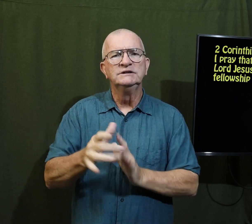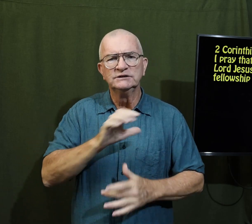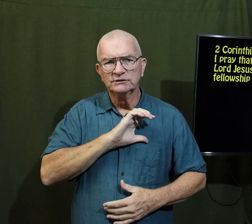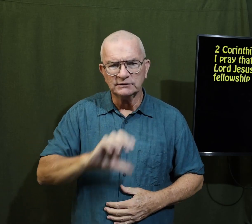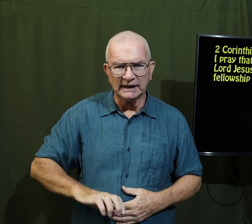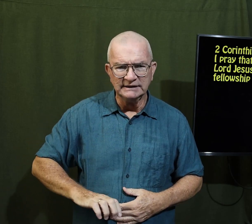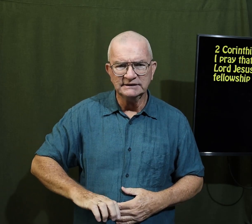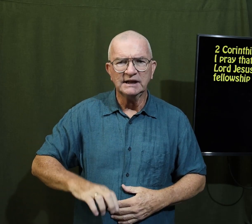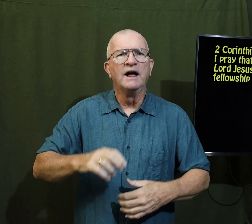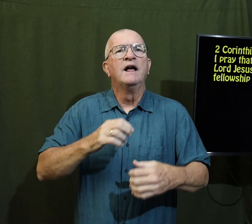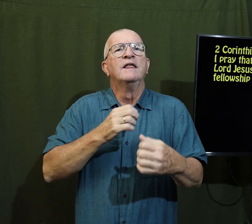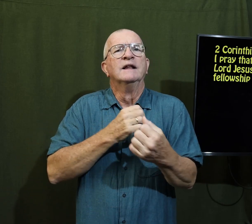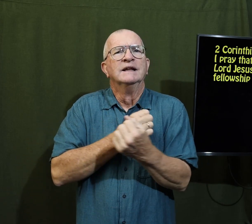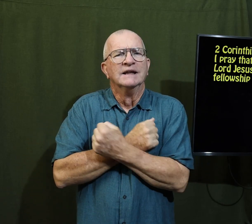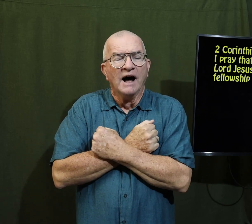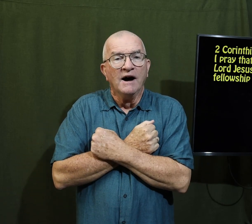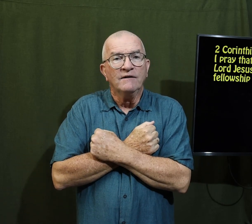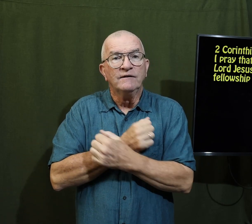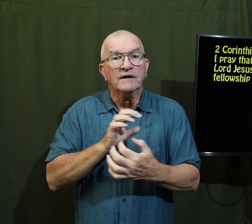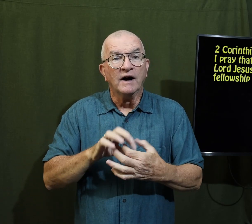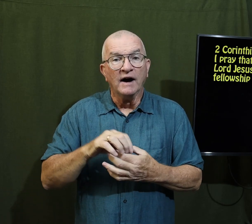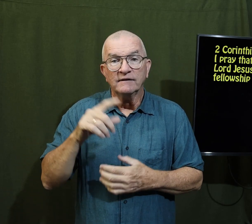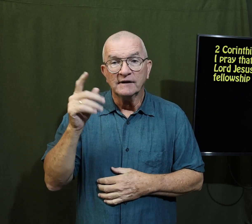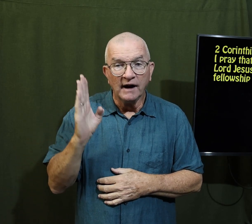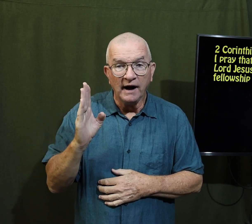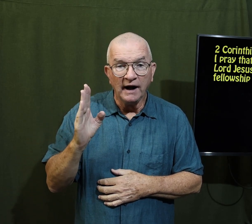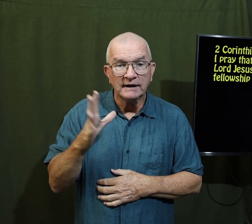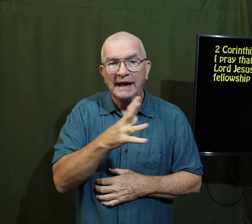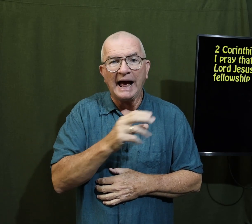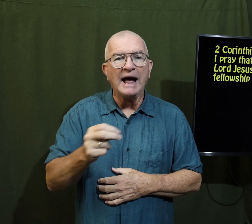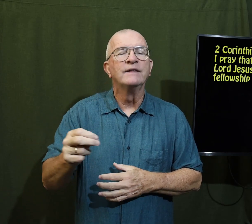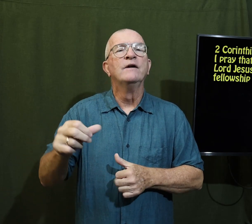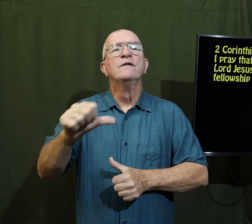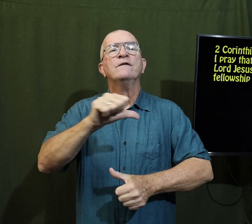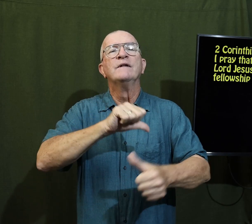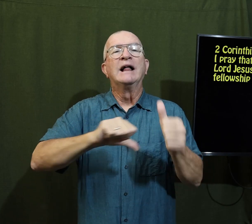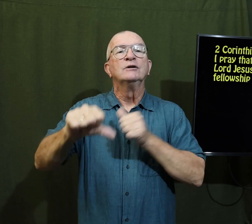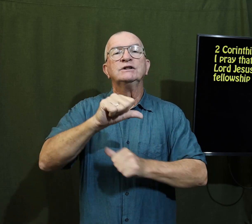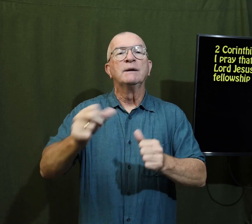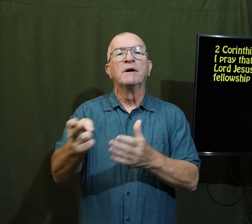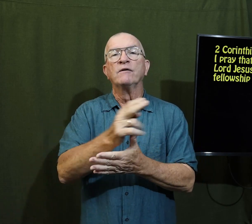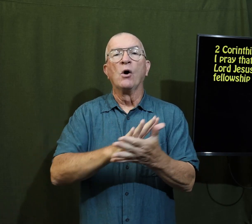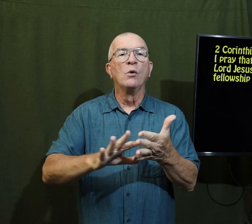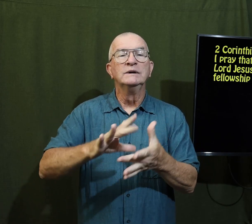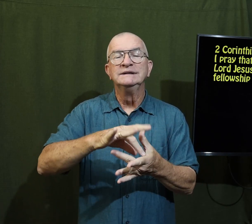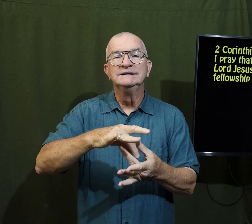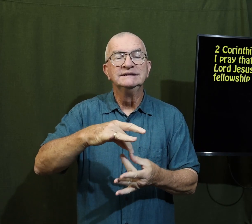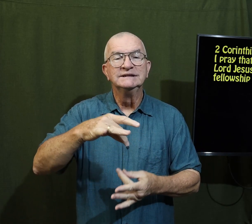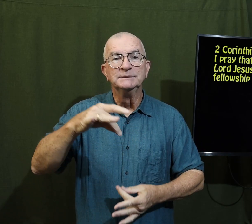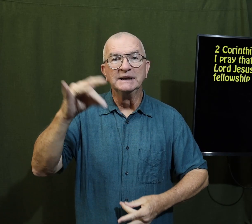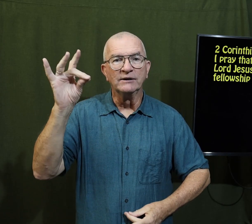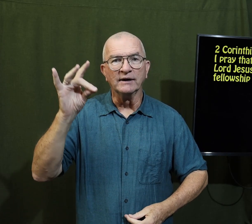Christ the love of God and the fellowship of the Holy Spirit